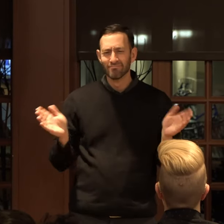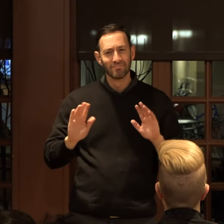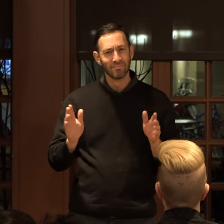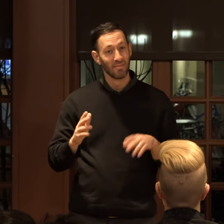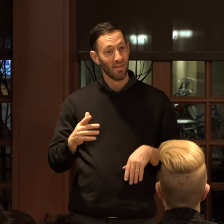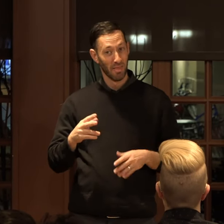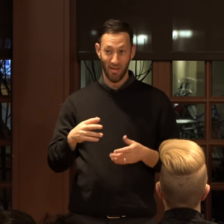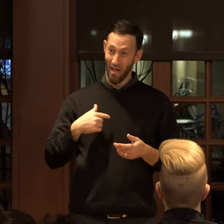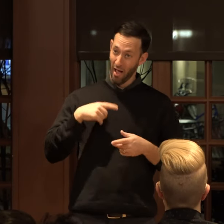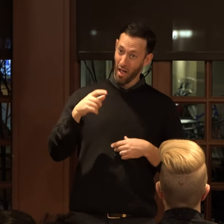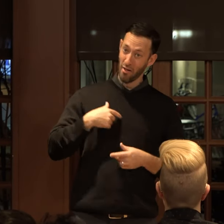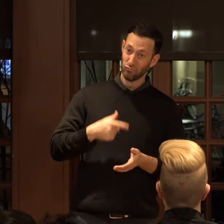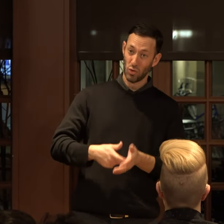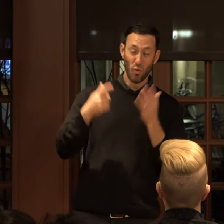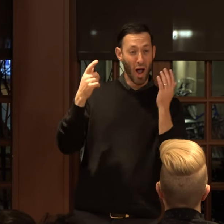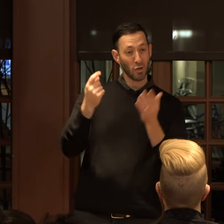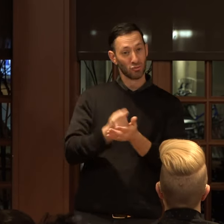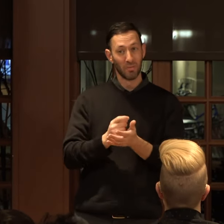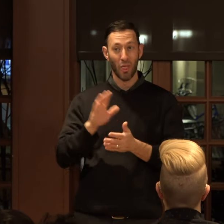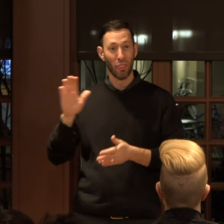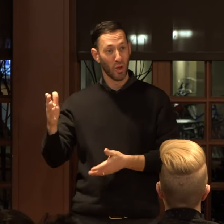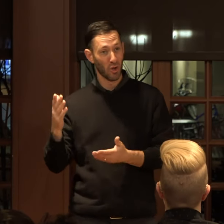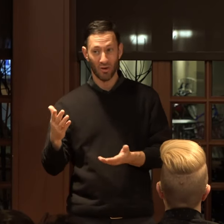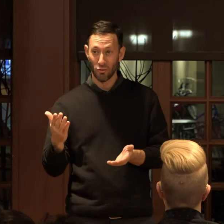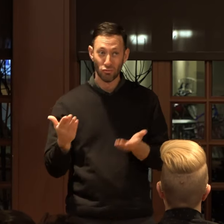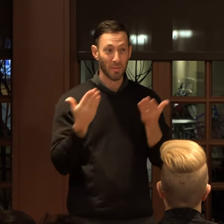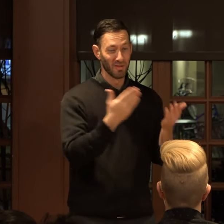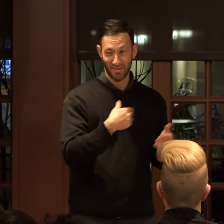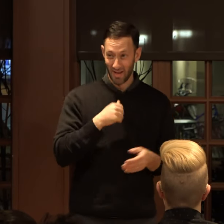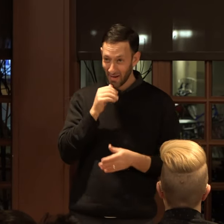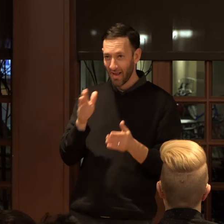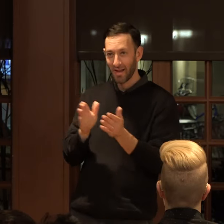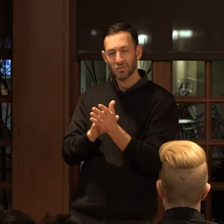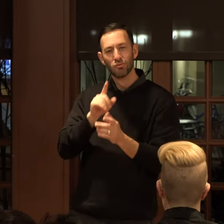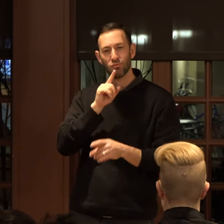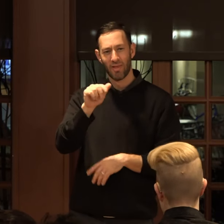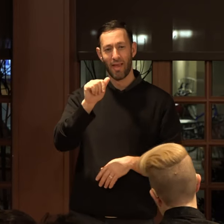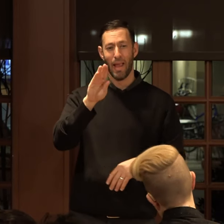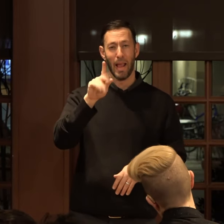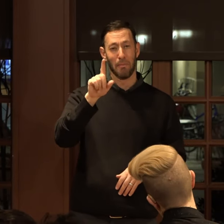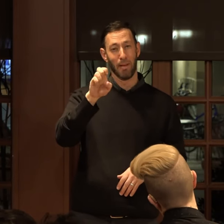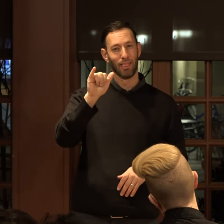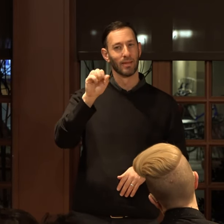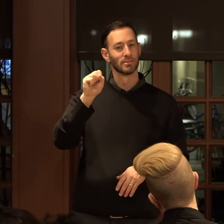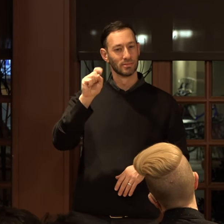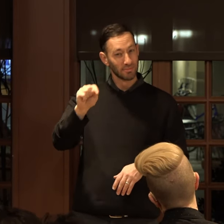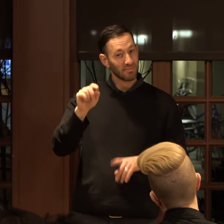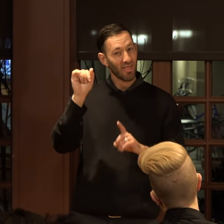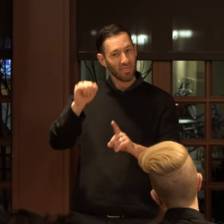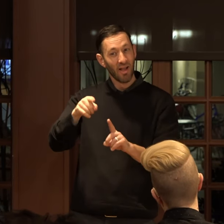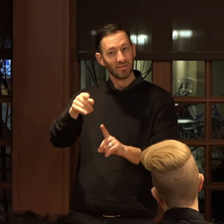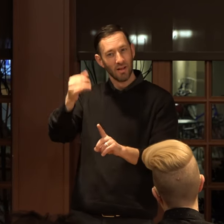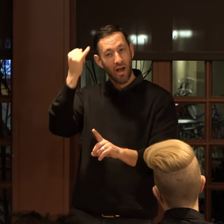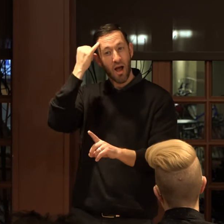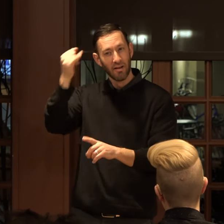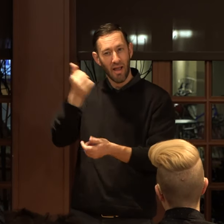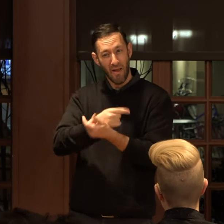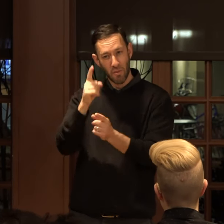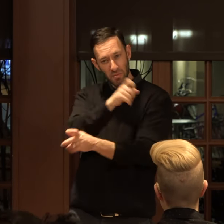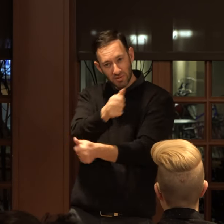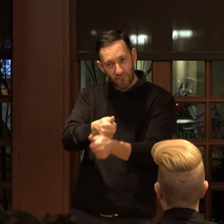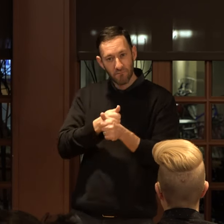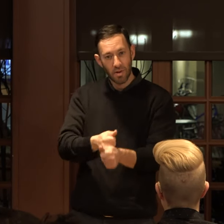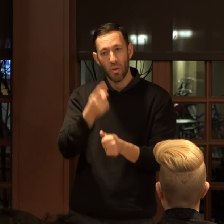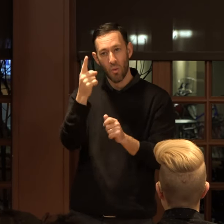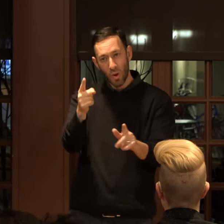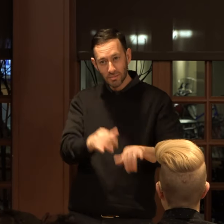require treatment at their unsolicited recommendation is inherently ableist. Ableism is the idea that everyone must conform to one